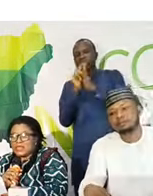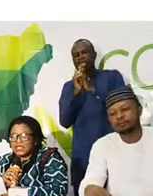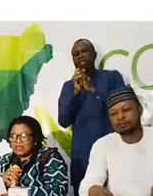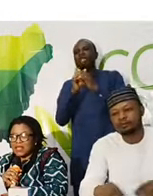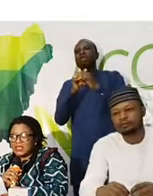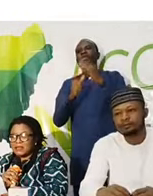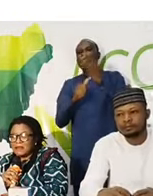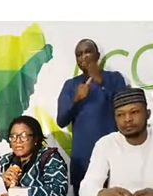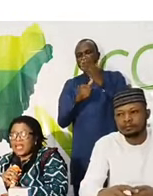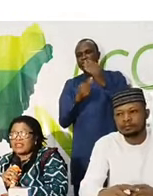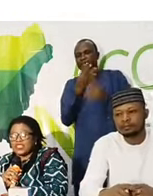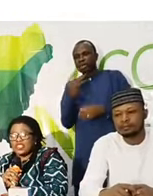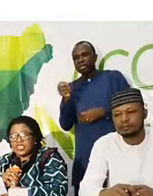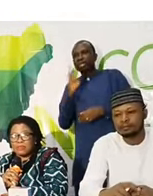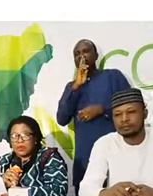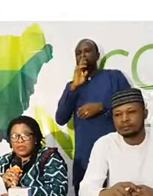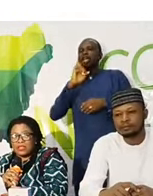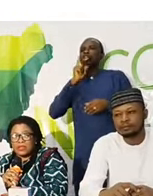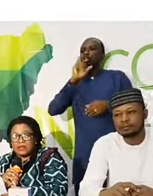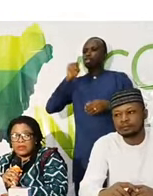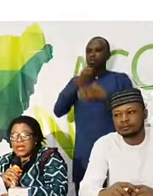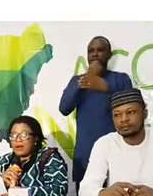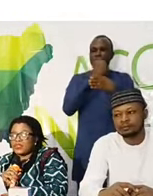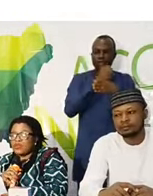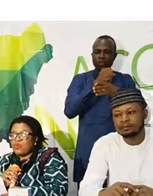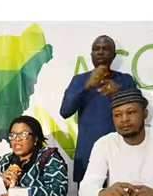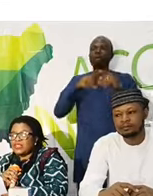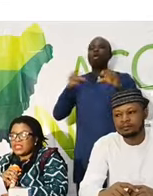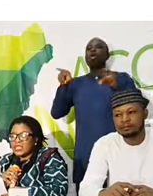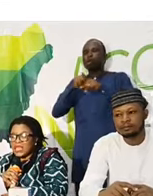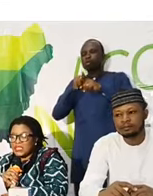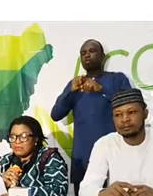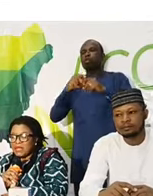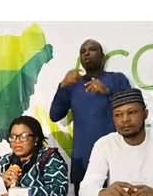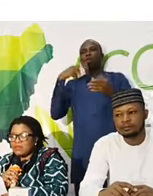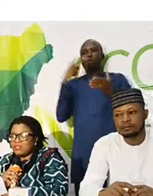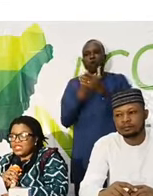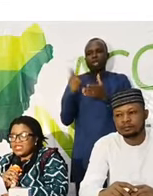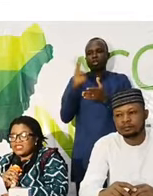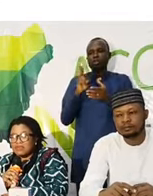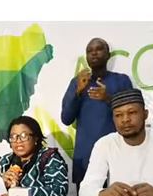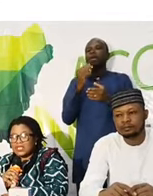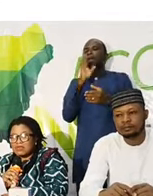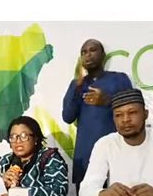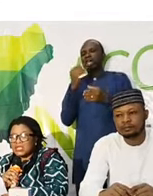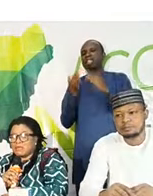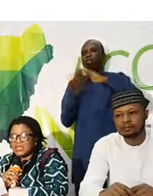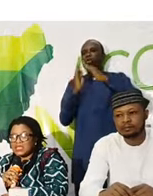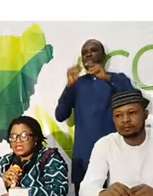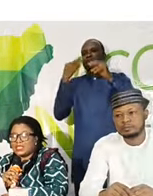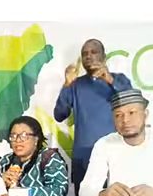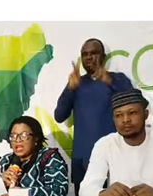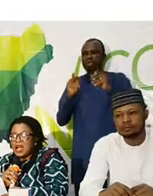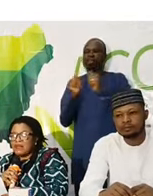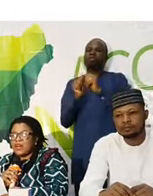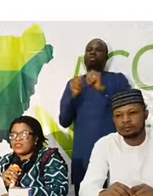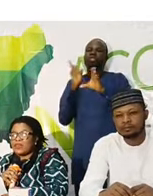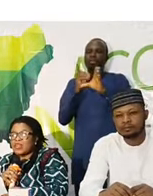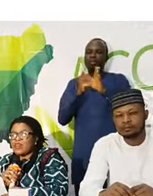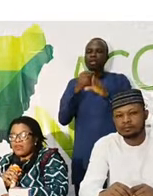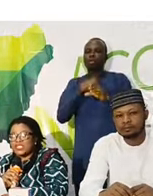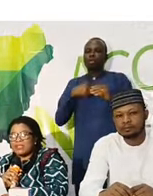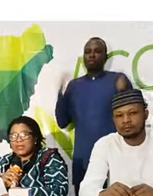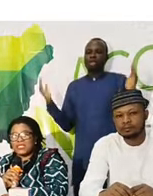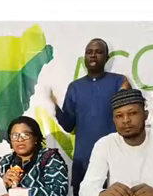assistive materials are not just deployed, but are also well utilized by the communities of persons with disabilities. And we are